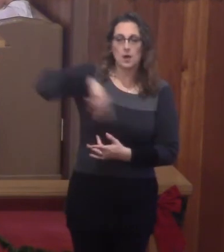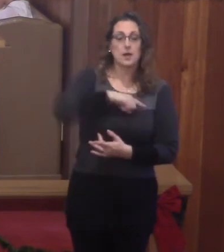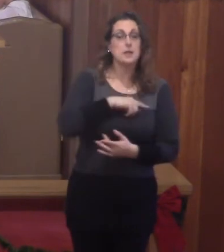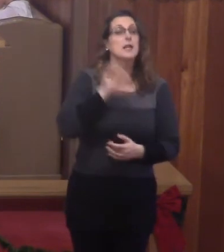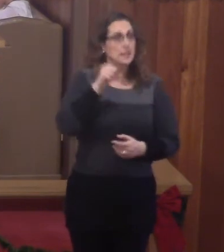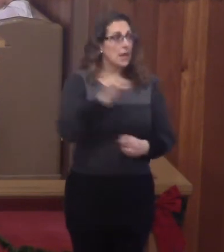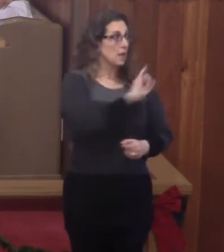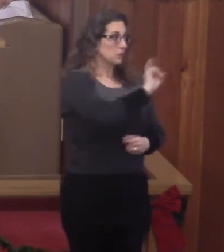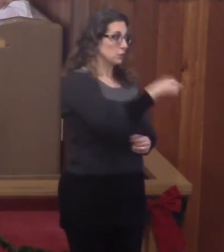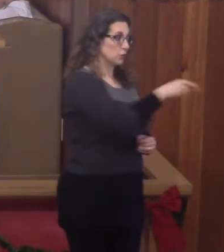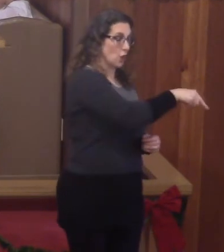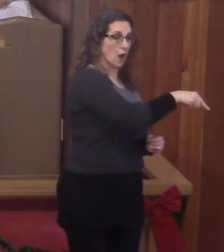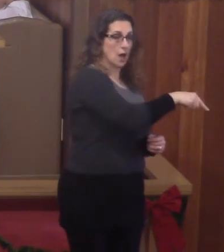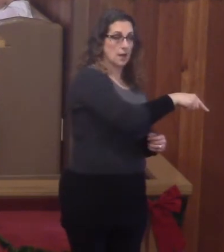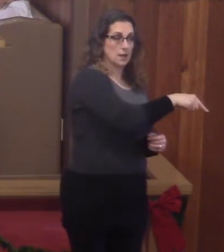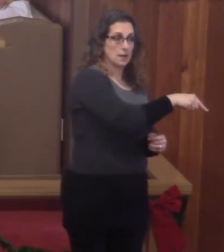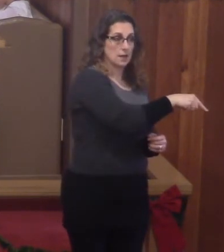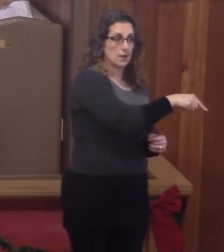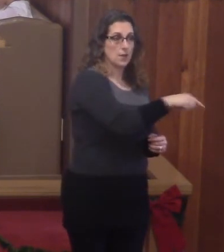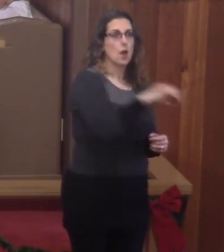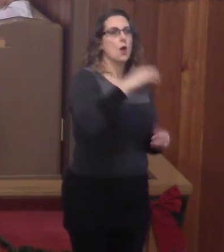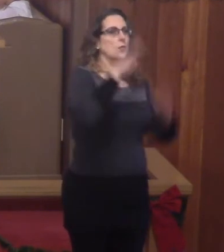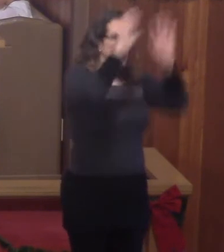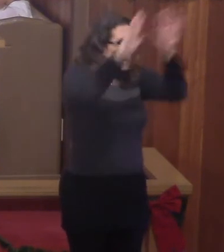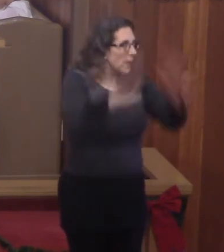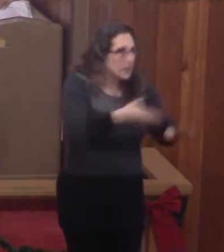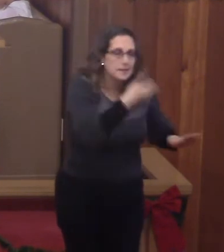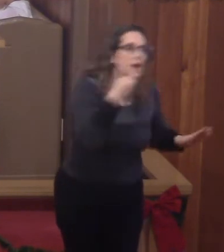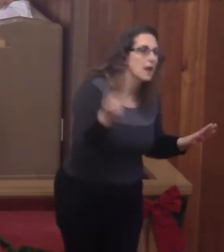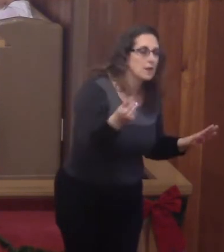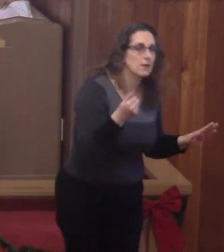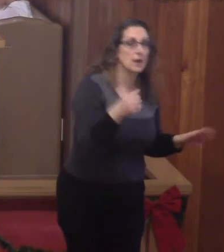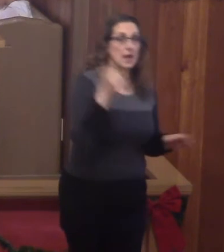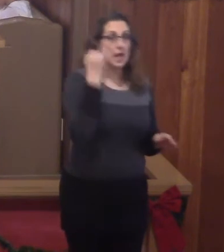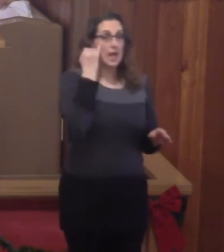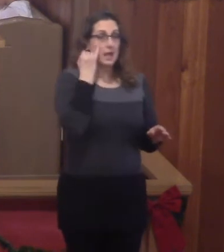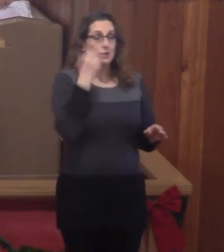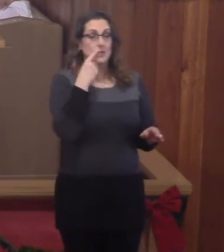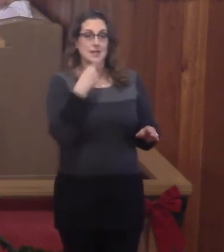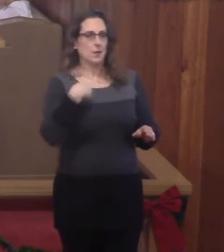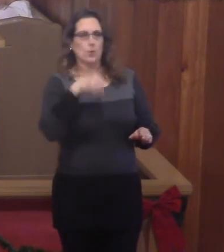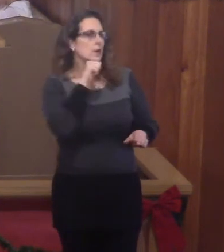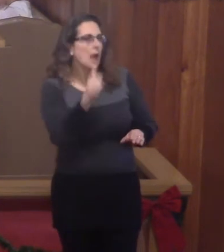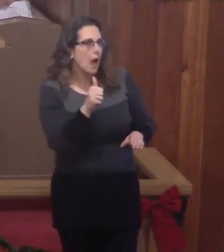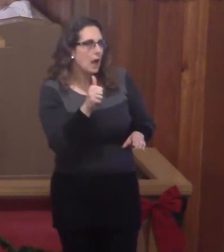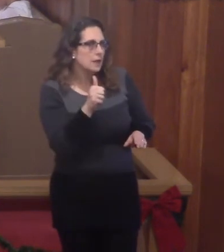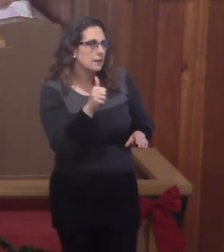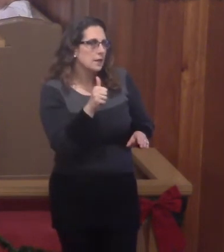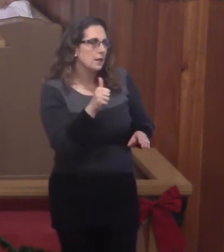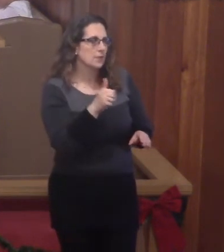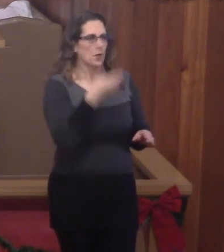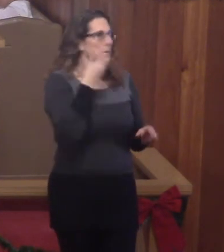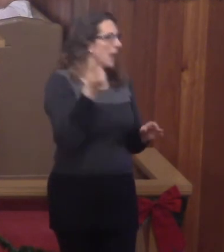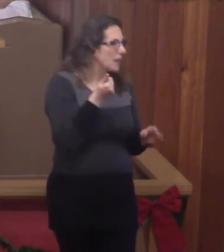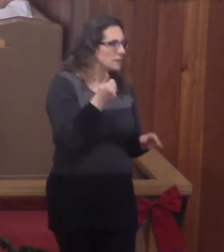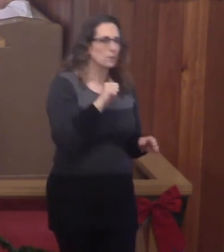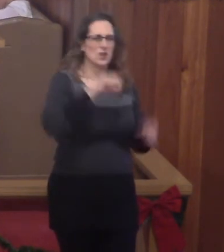was the goat. And if we were to say who we are, we're not the goat, but we're the boat. We're the worst of all